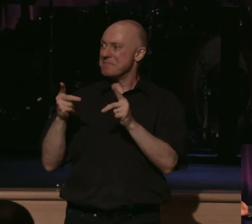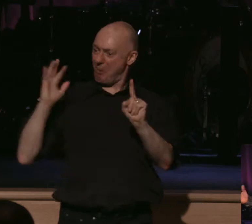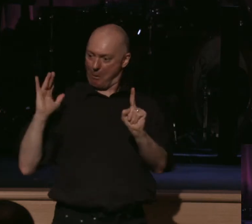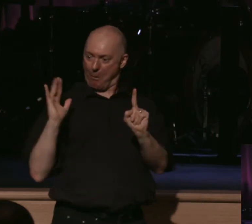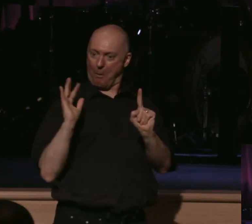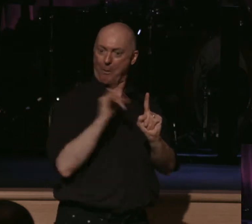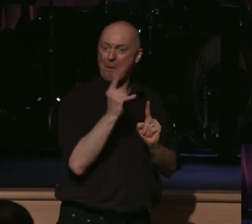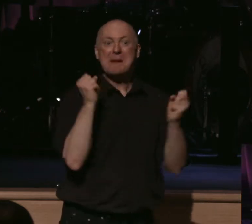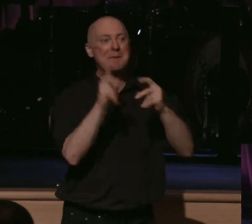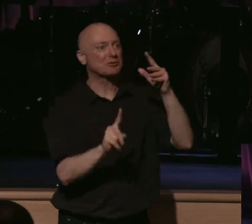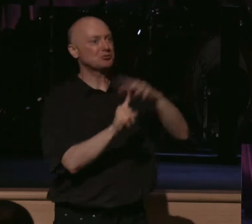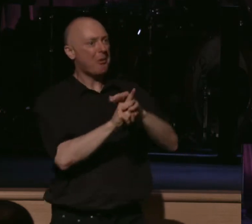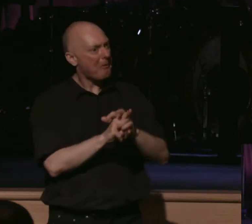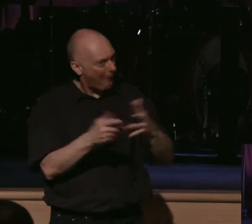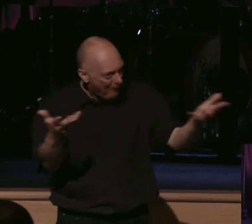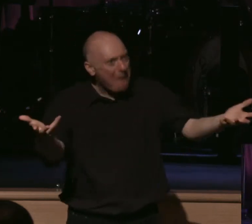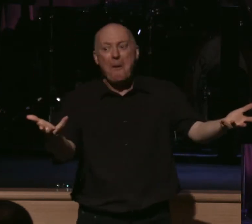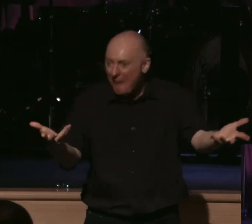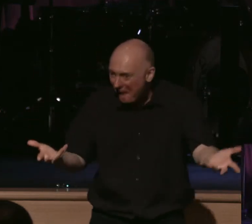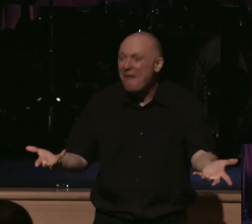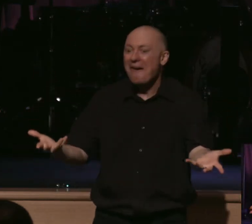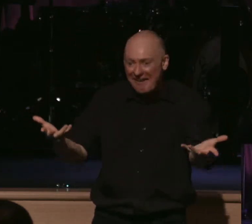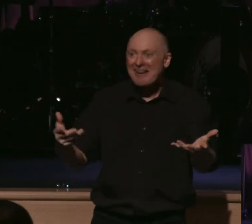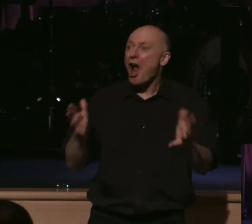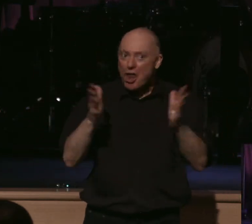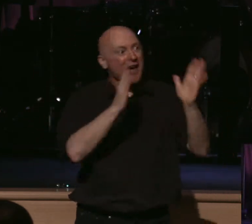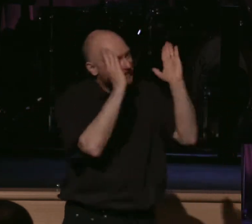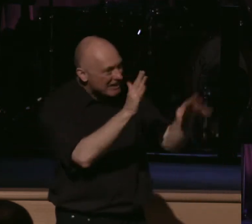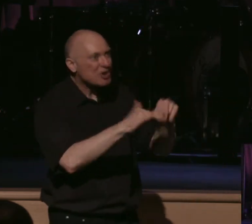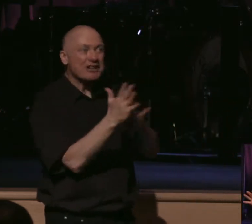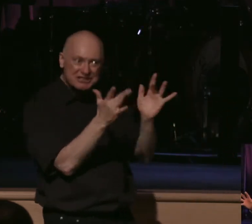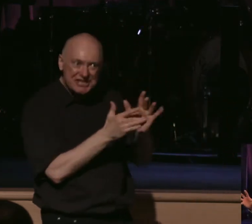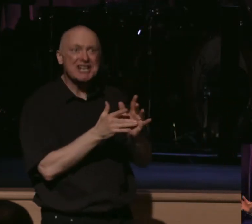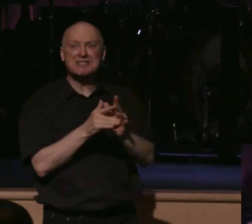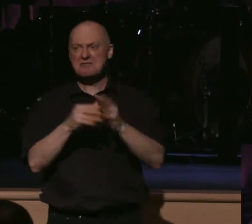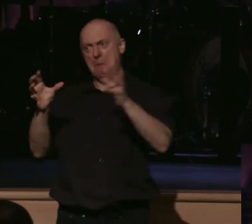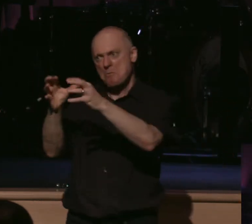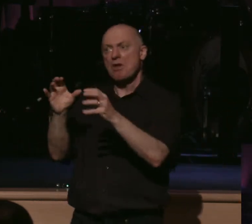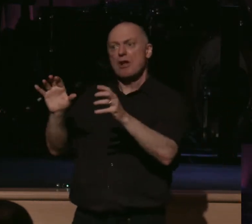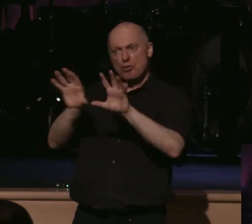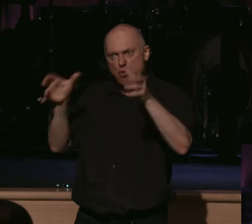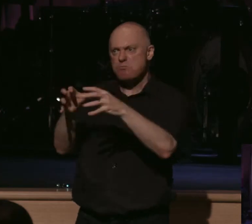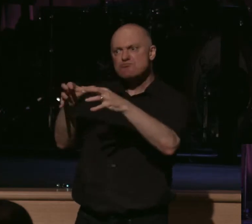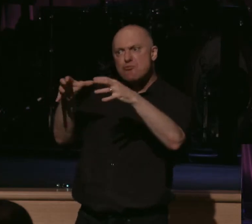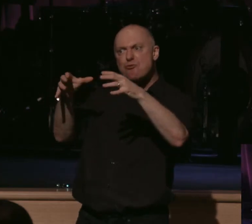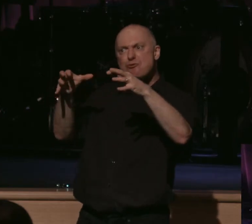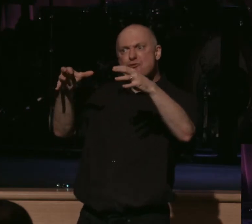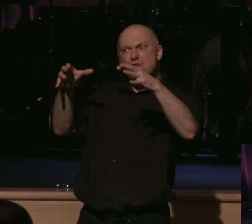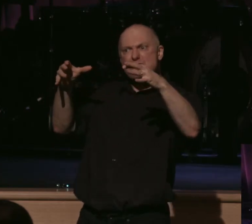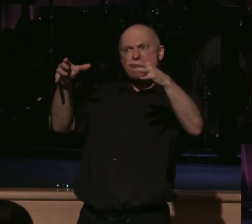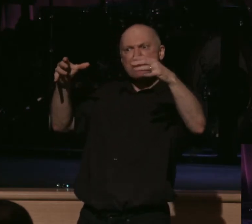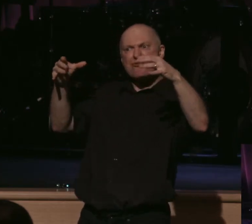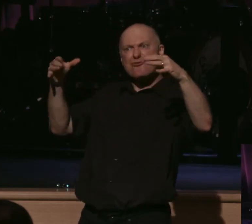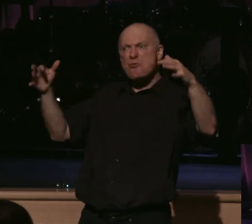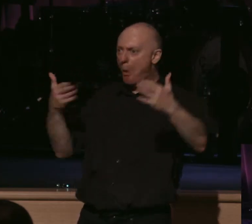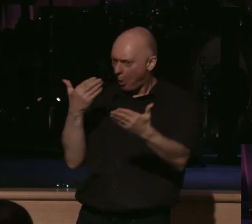people showing up. There seems to be, you know, a lot of attention, a lot of momentum. And seemingly, there's a great opportunity